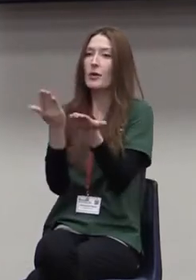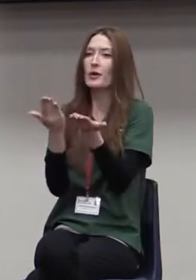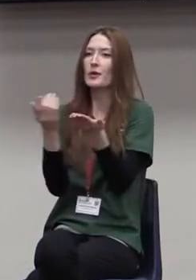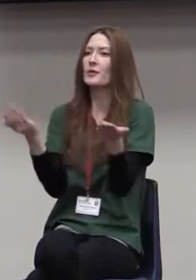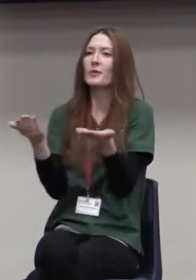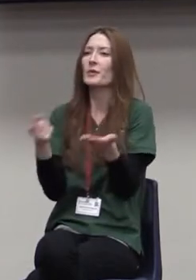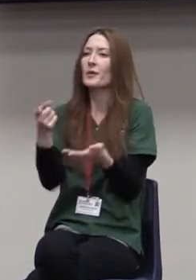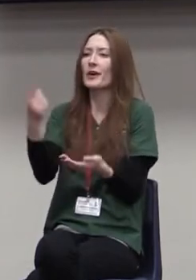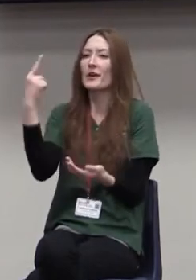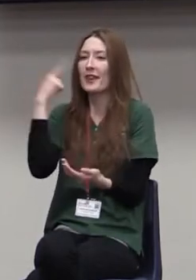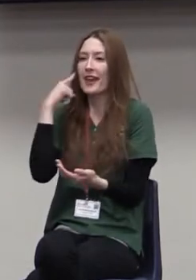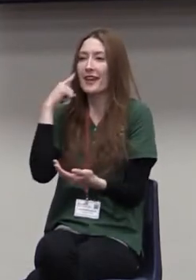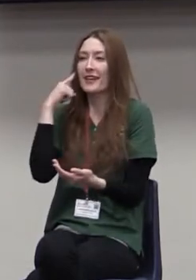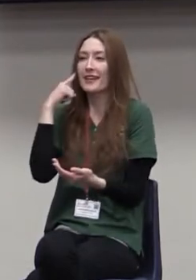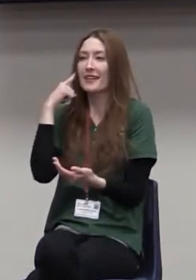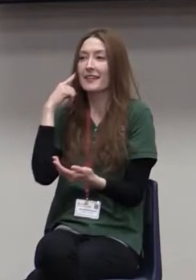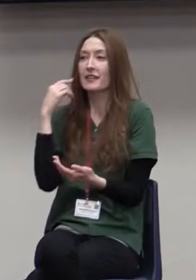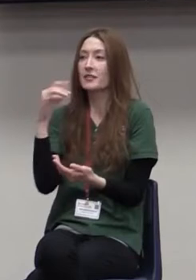people like the most?